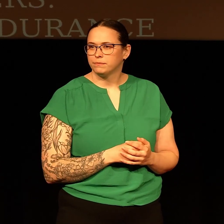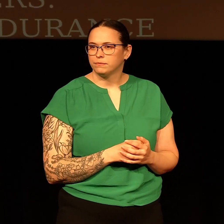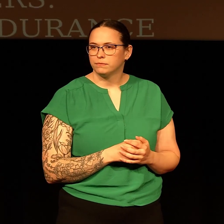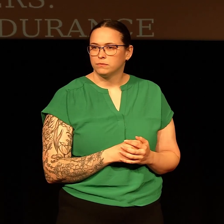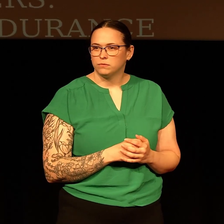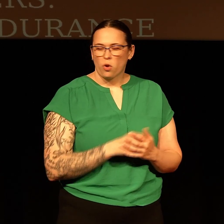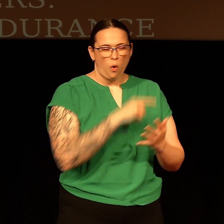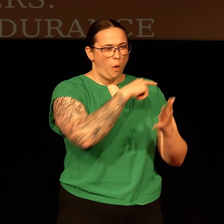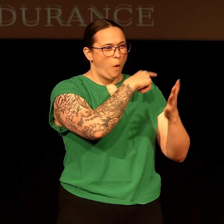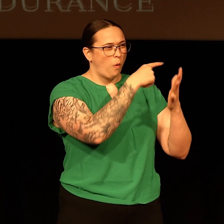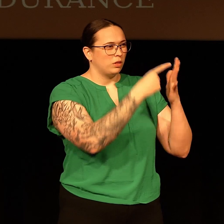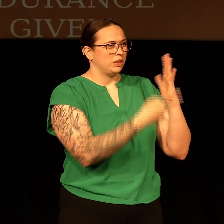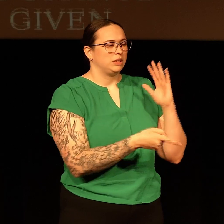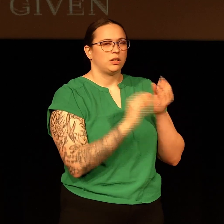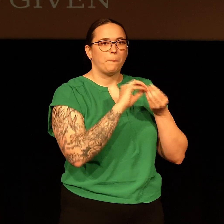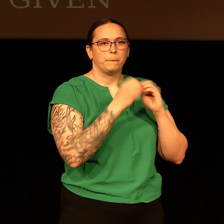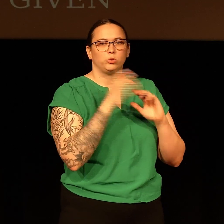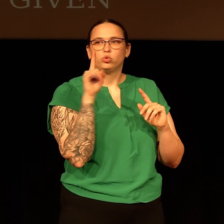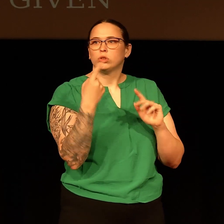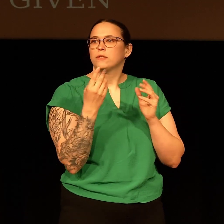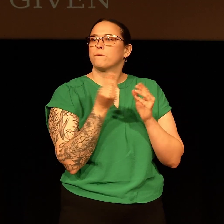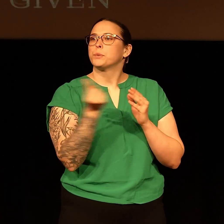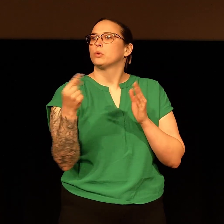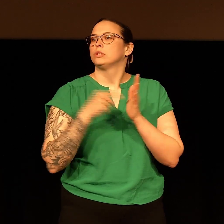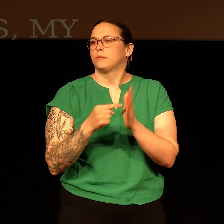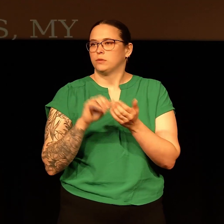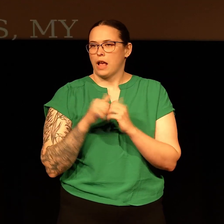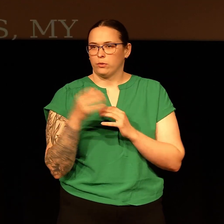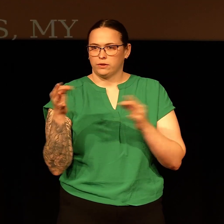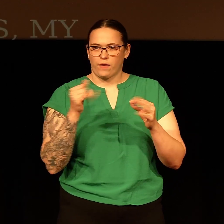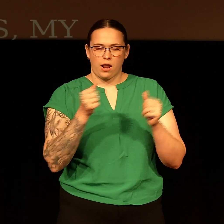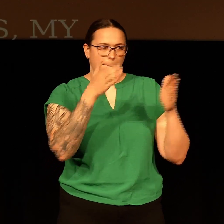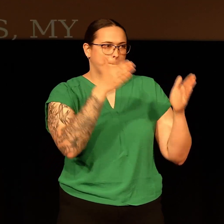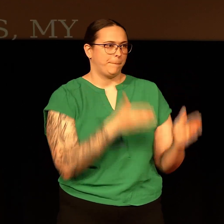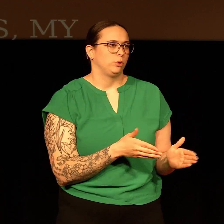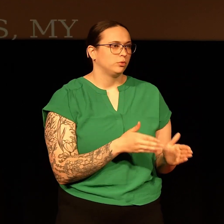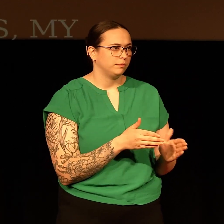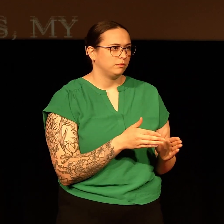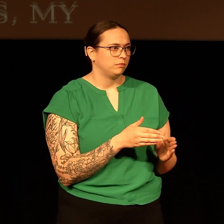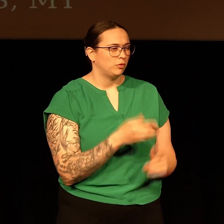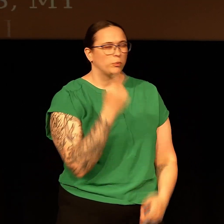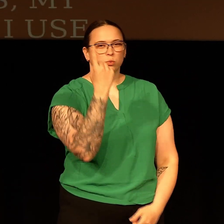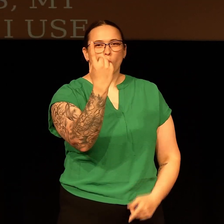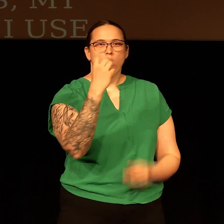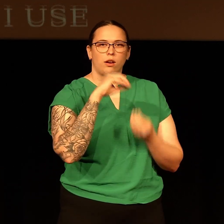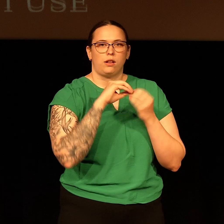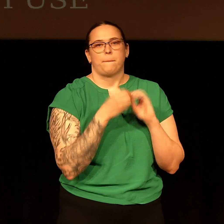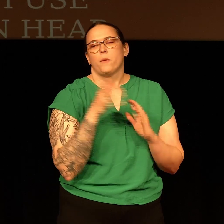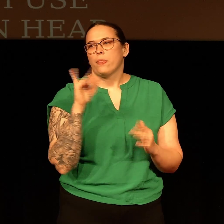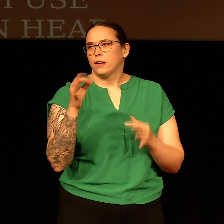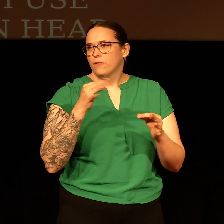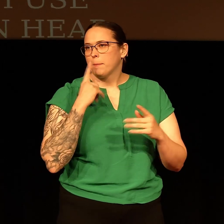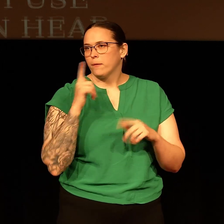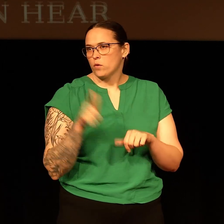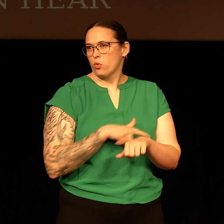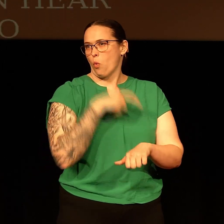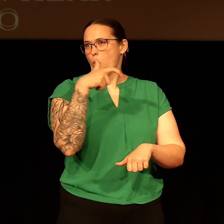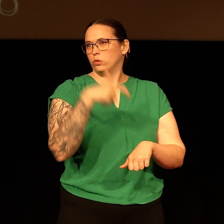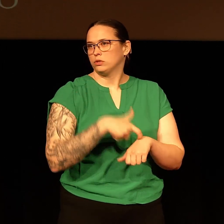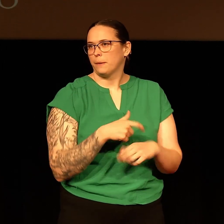All of these things, all of these are numbers or examples of how numbers can define a person. And I had one number define